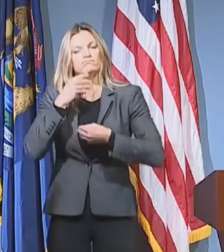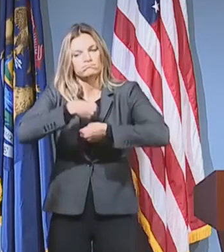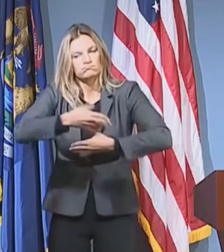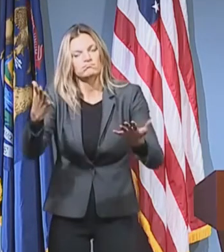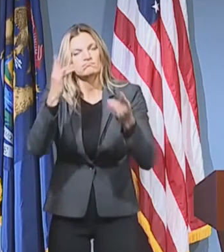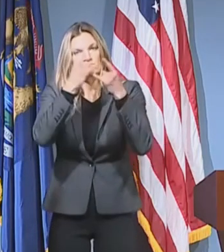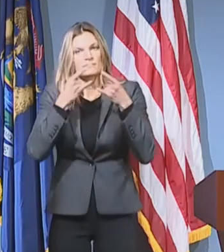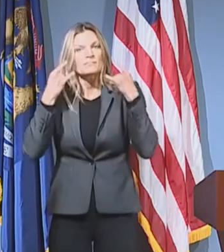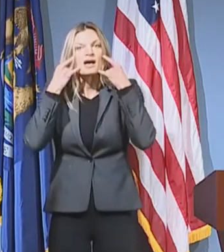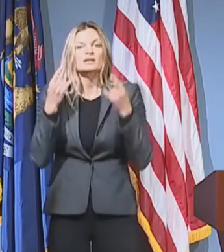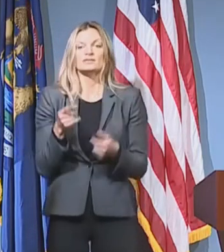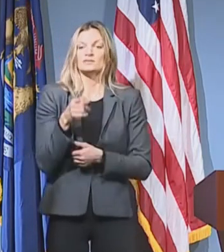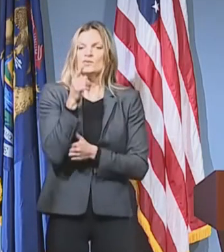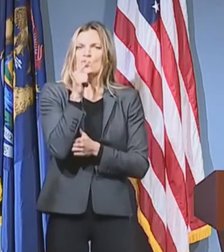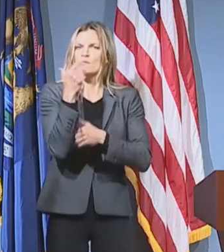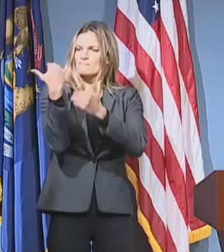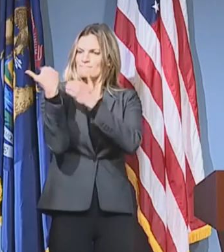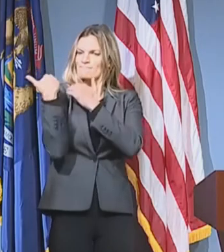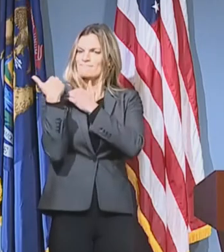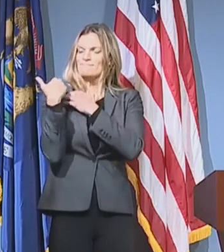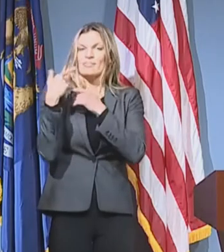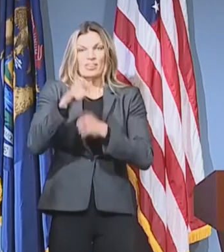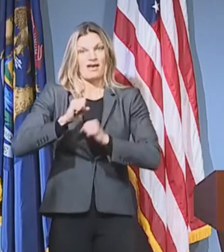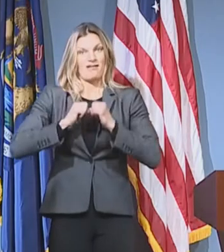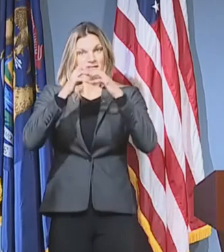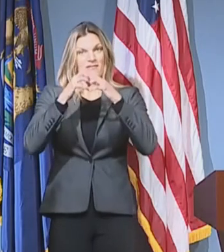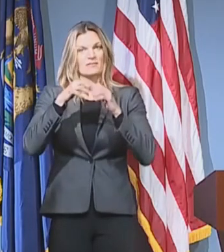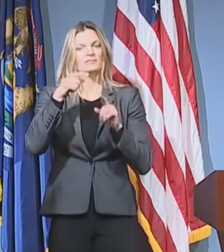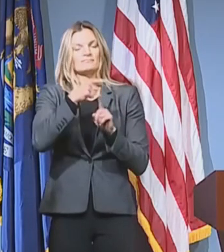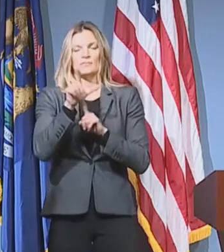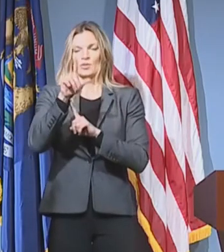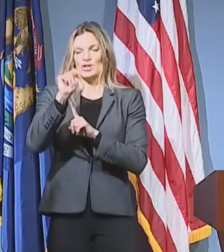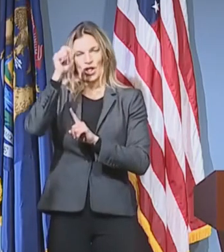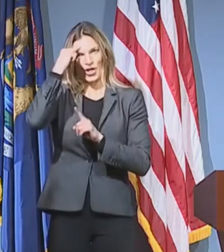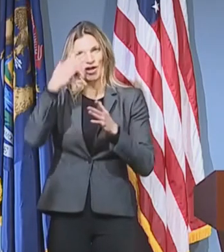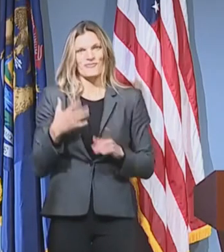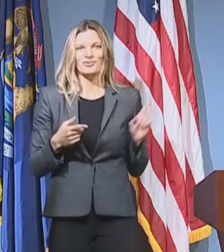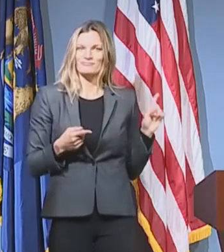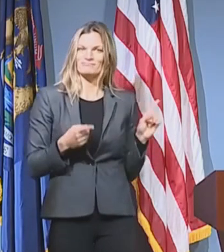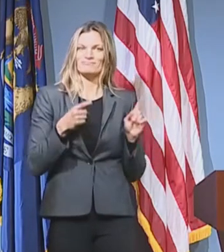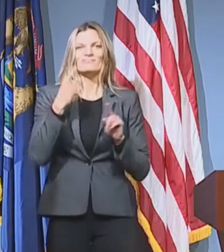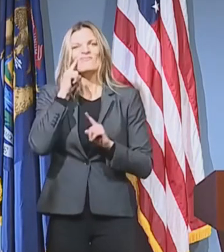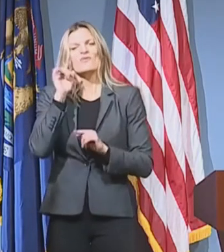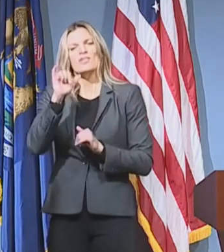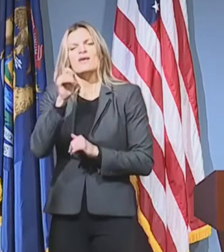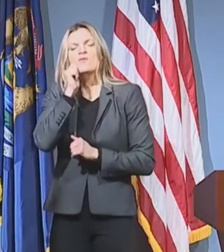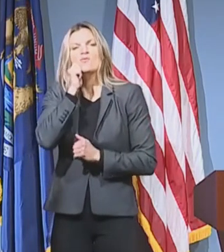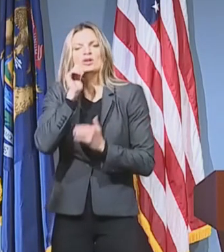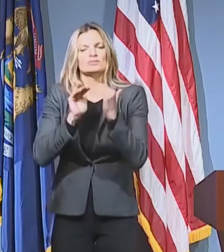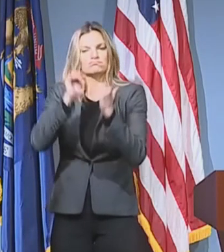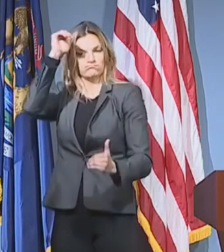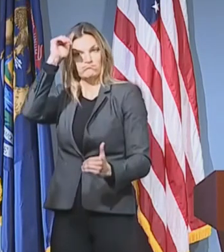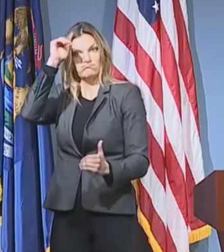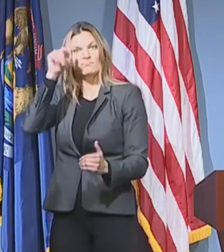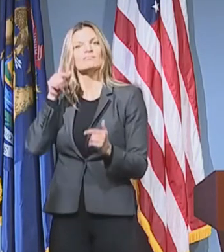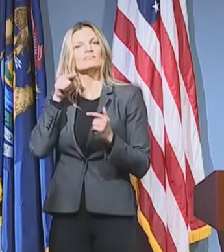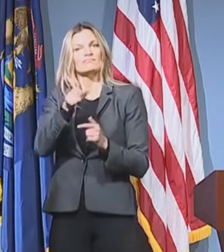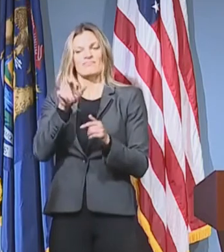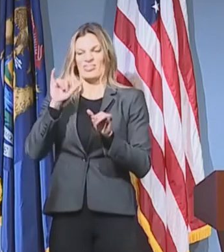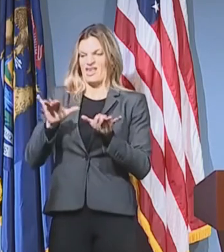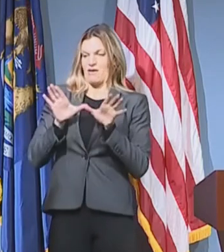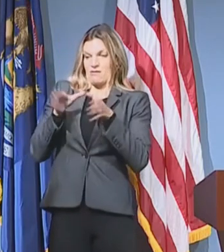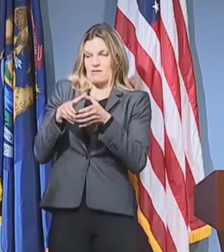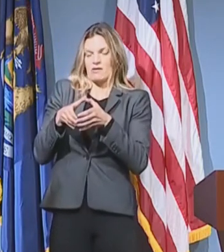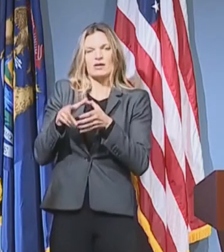chaired by Lieutenant Governor Garland Gilchrist. We will provide 4 million free masks to people who need them